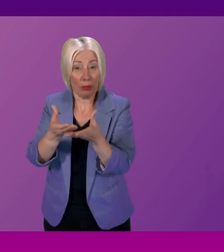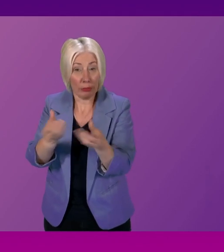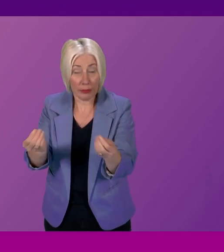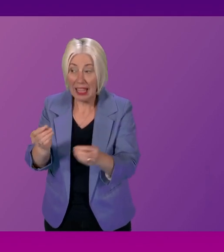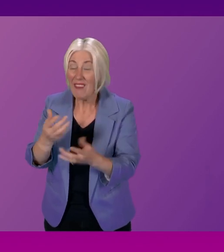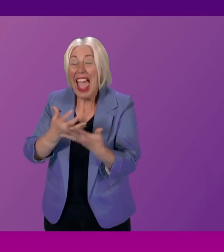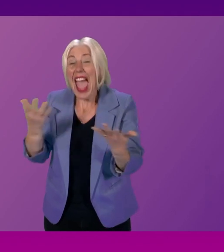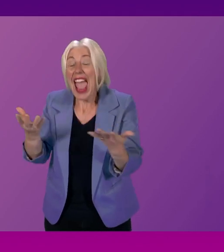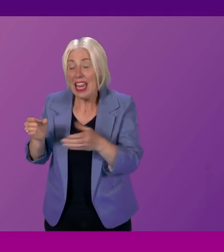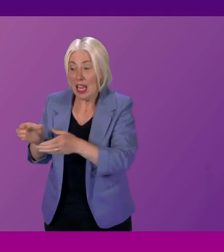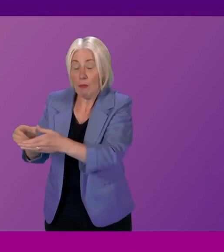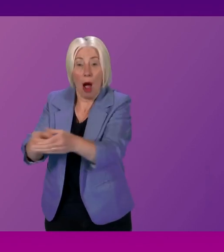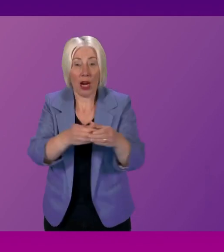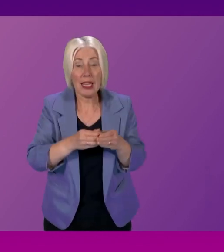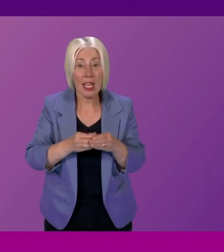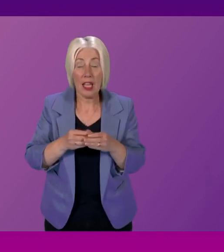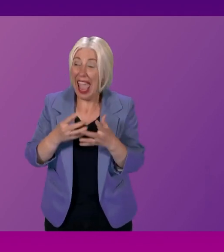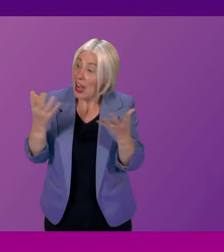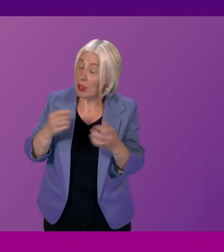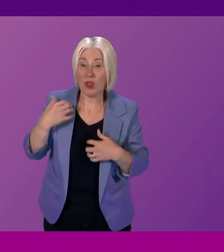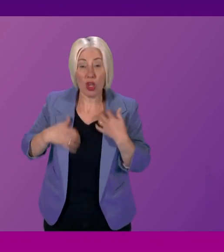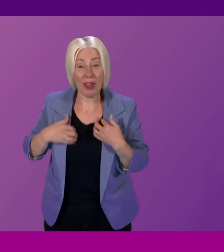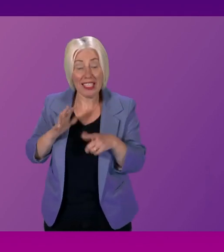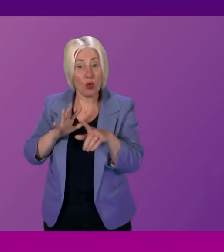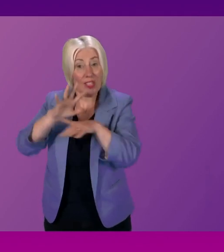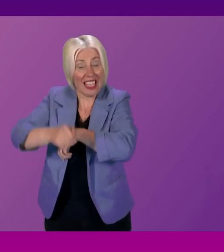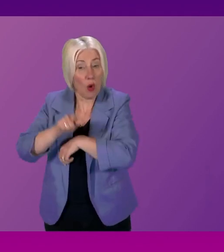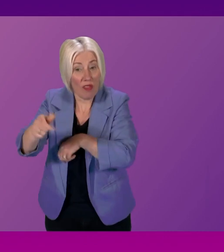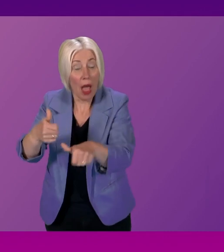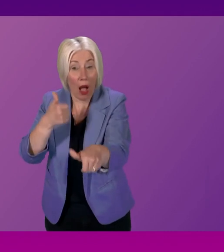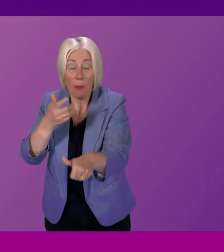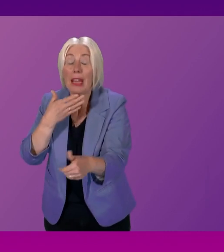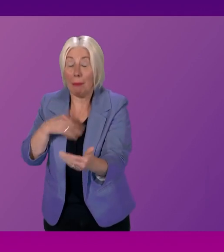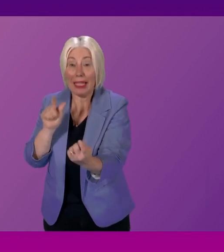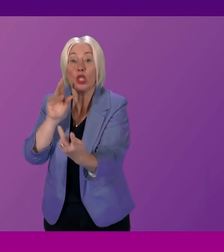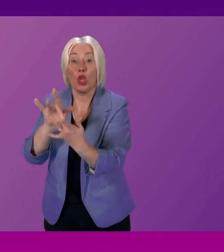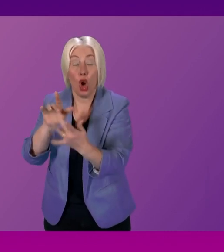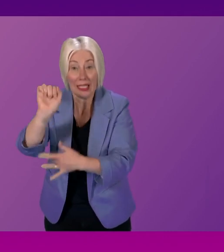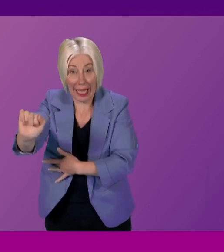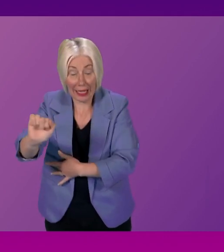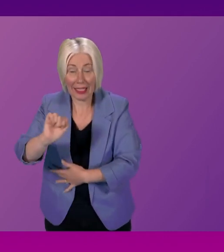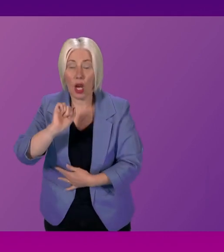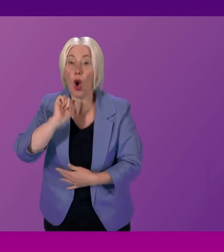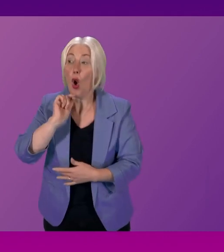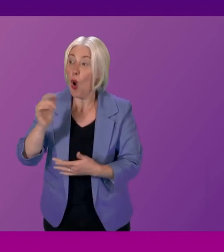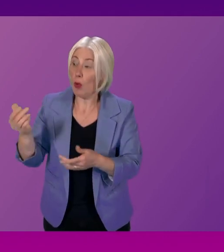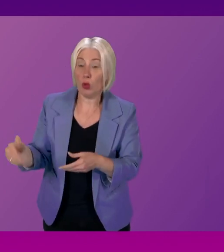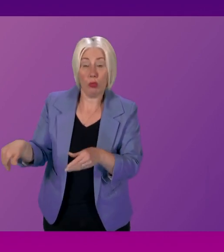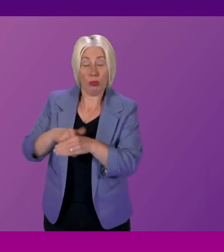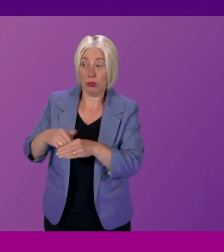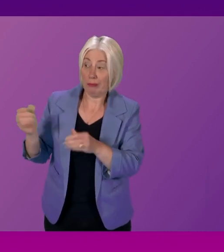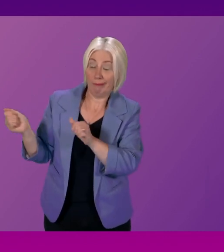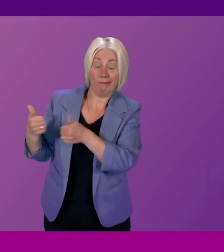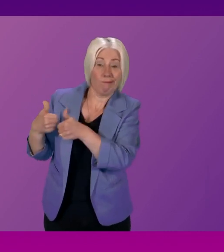has an interest in acquiring the business, please contact them? And will the First Minister join me in fighting to save these important